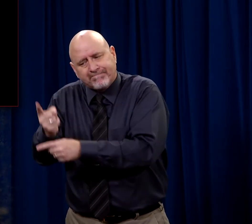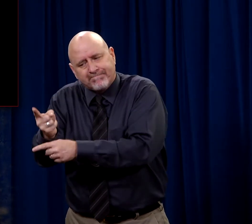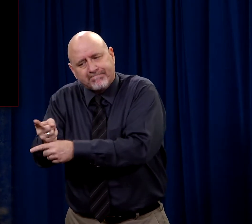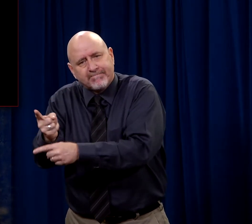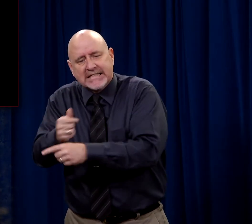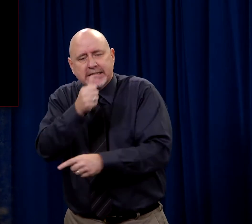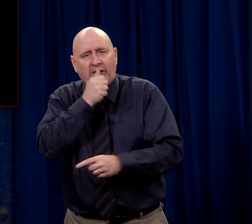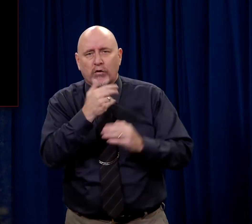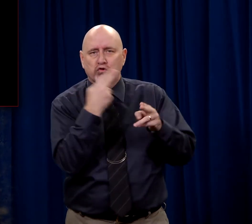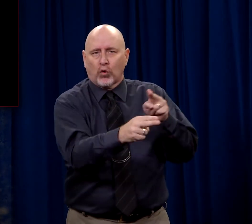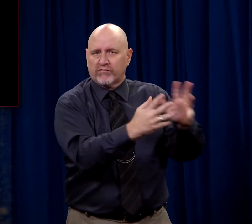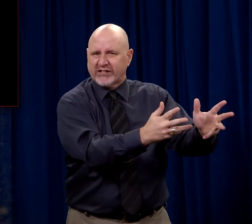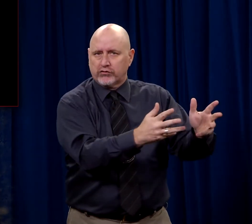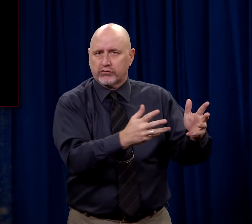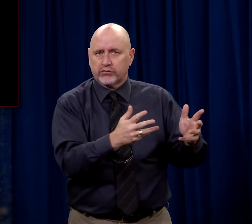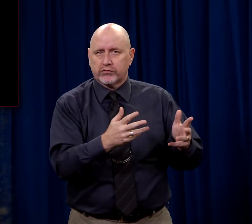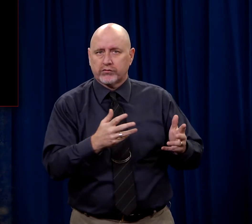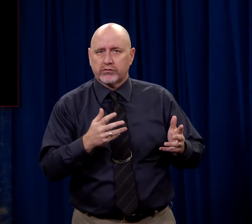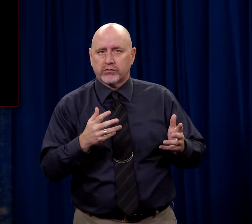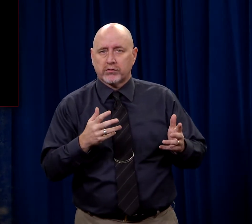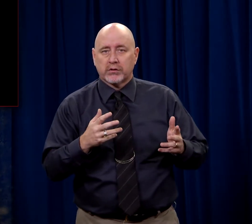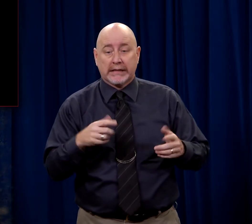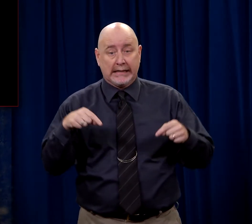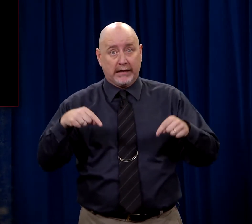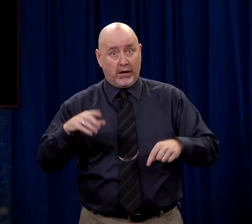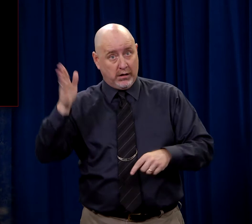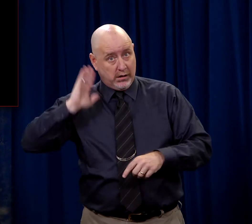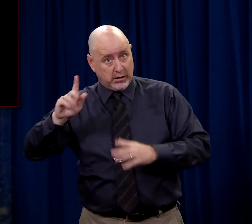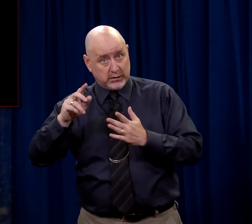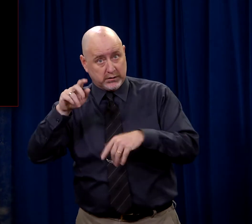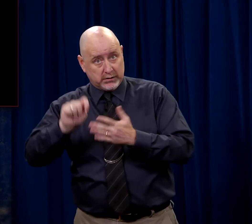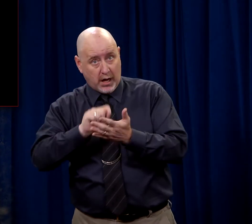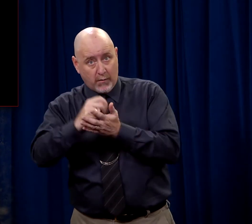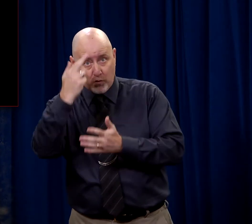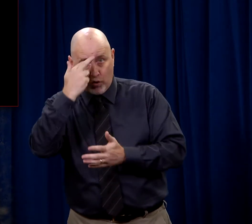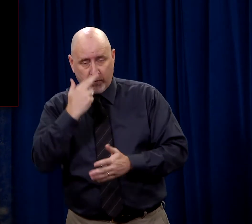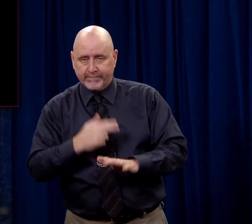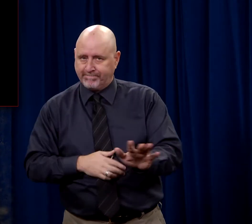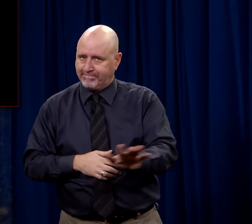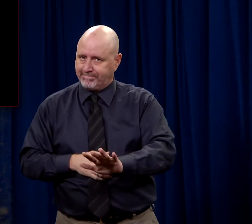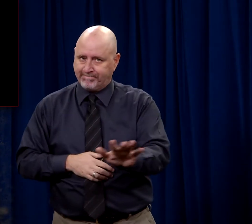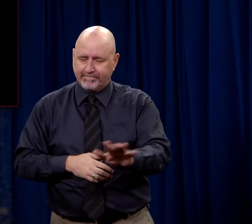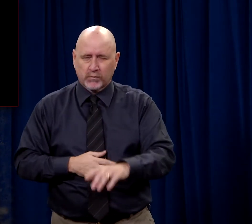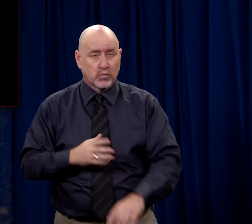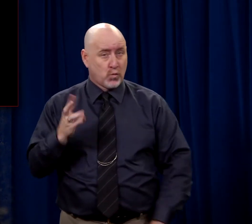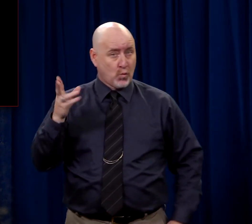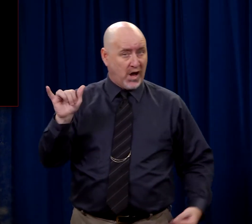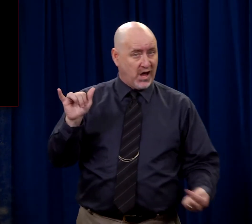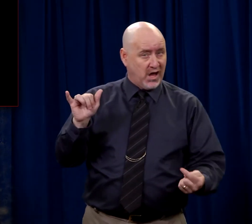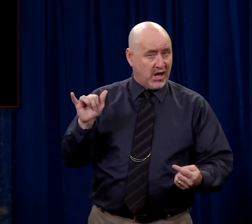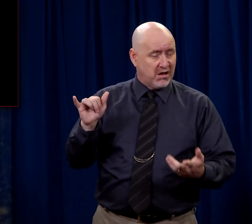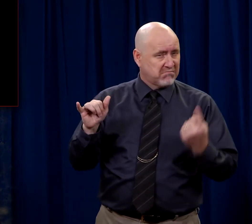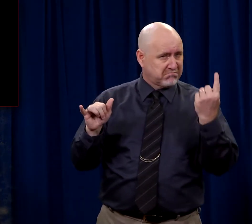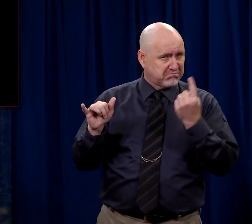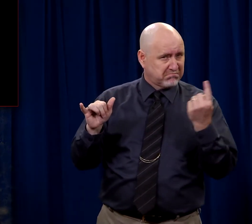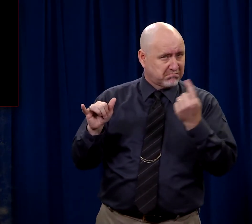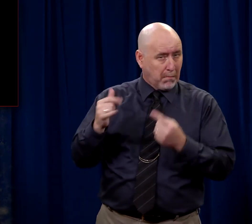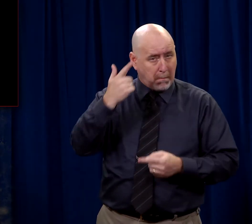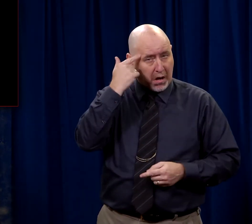suffering is very minimal. But not so with the Romans. And you might wonder why. You might wonder